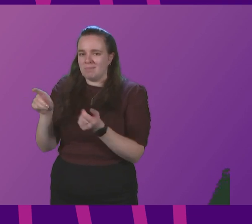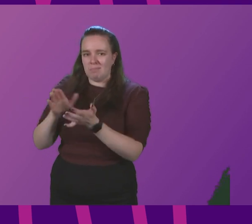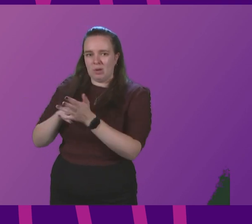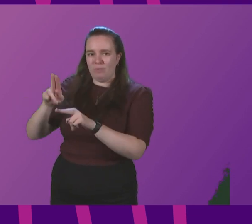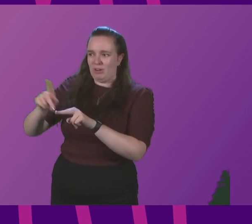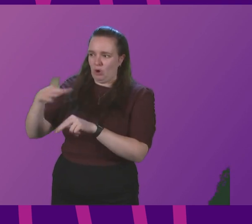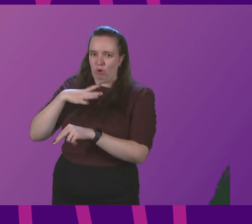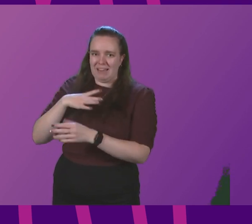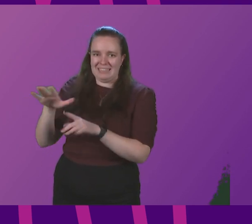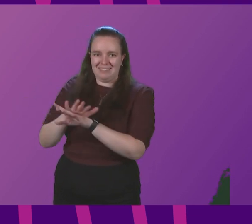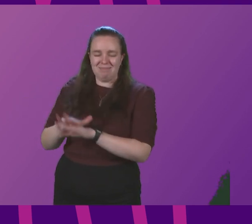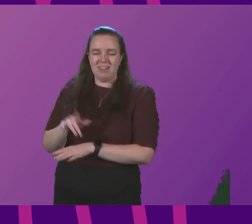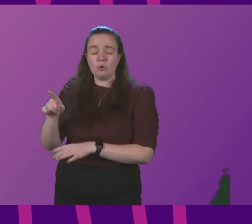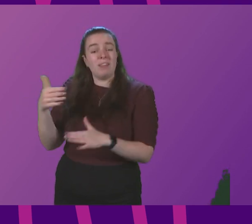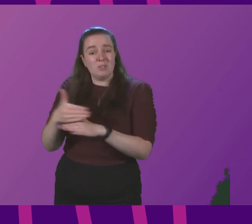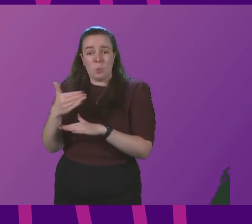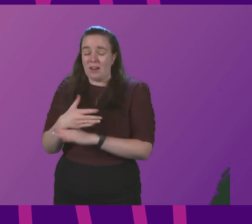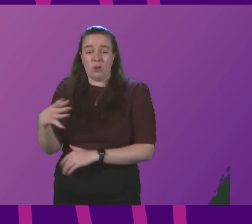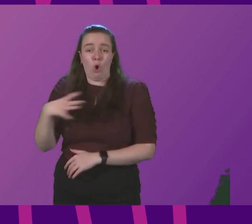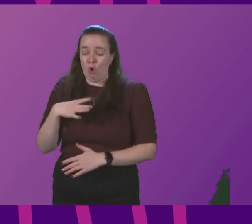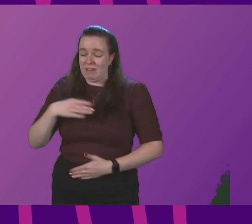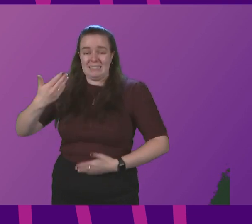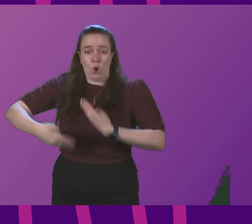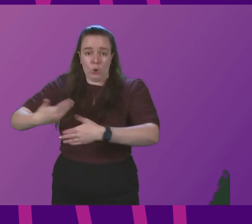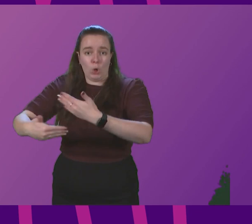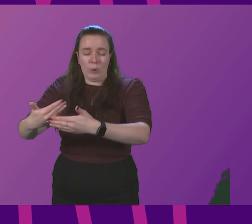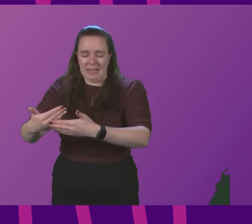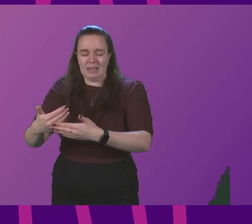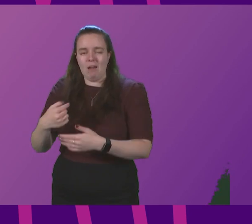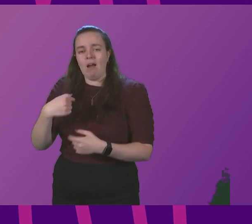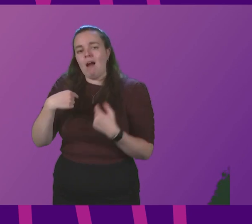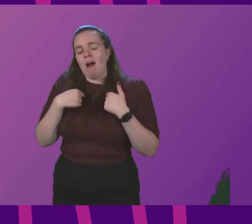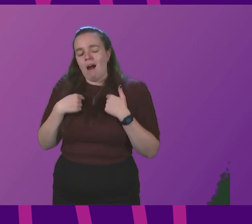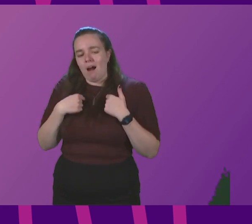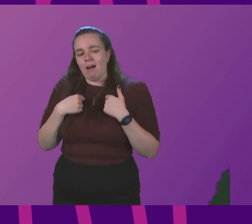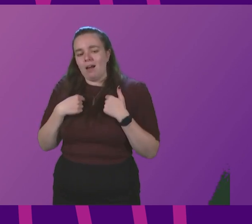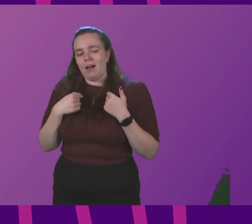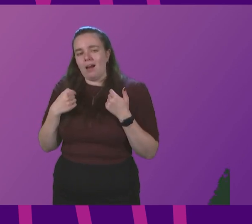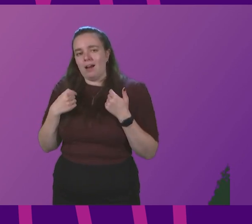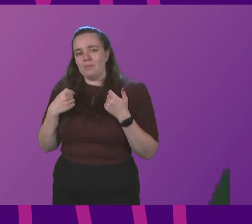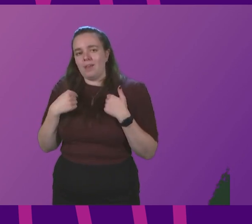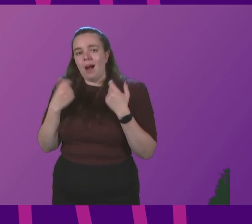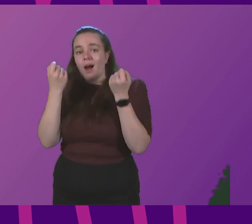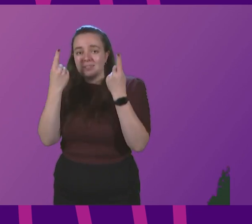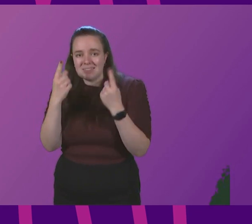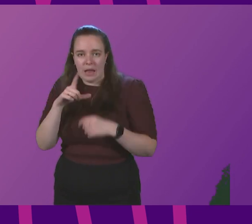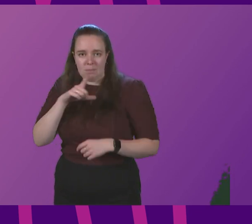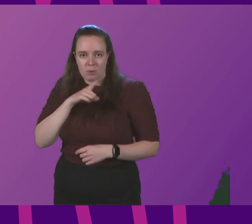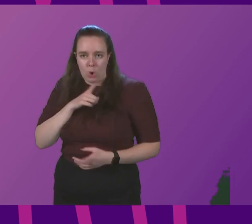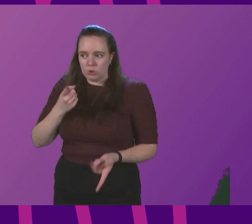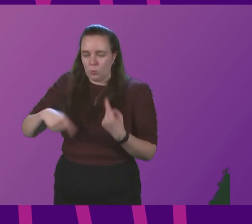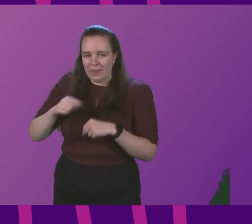has already talked about. So this is work that is already ongoing. I accept that because we are